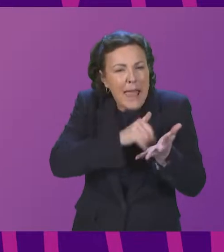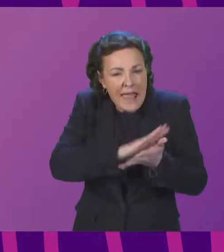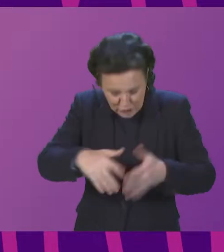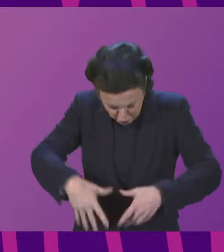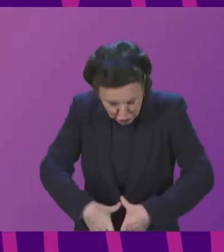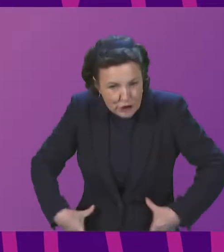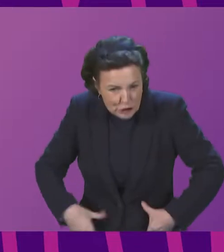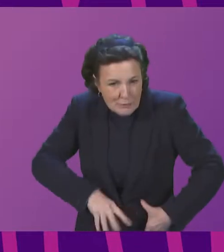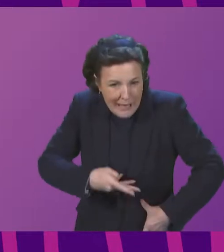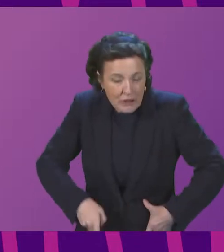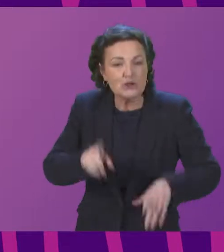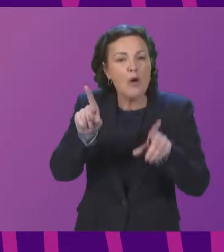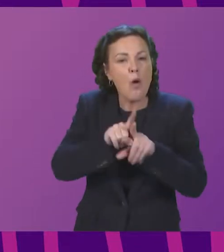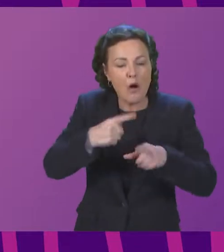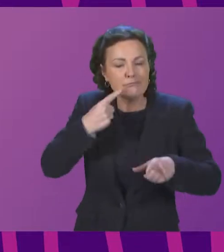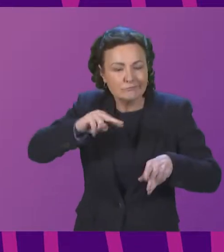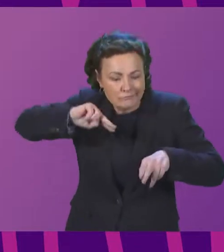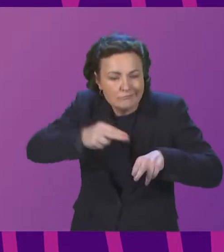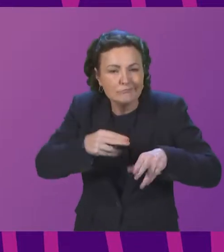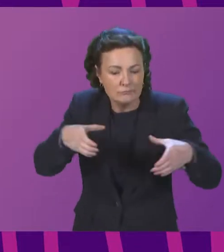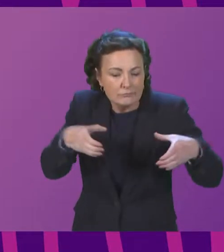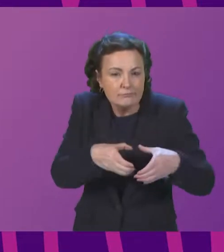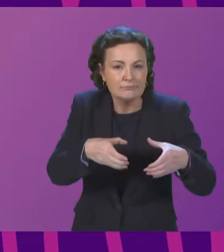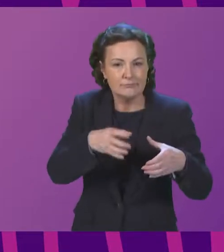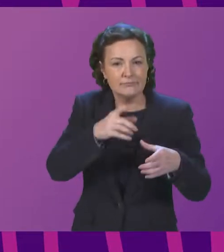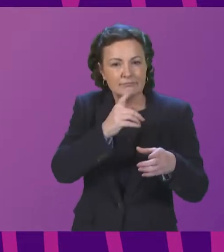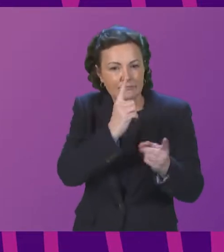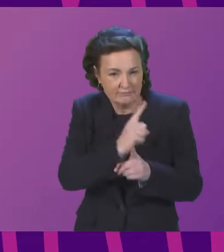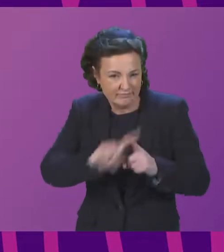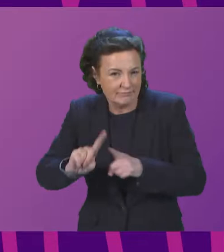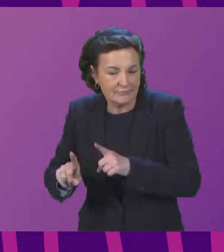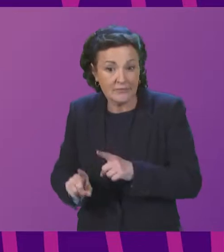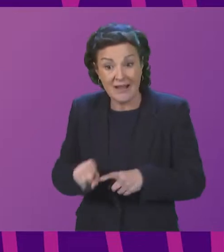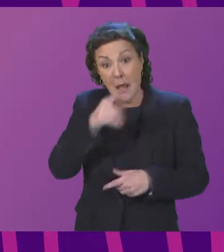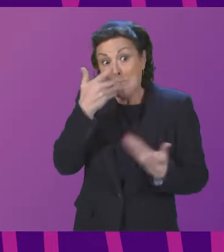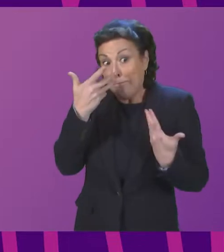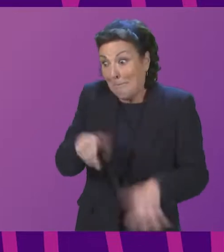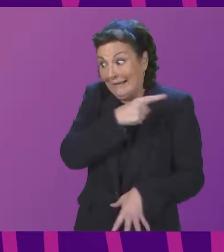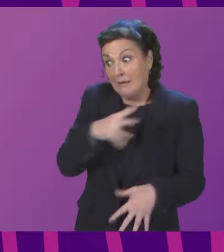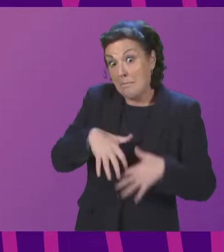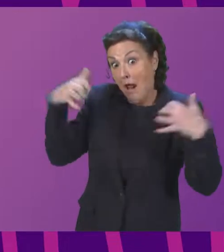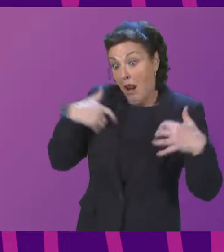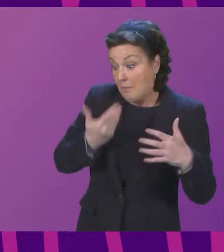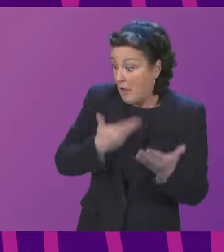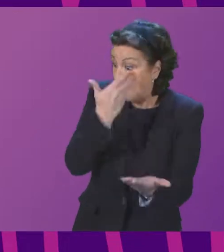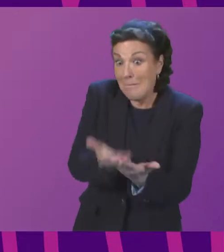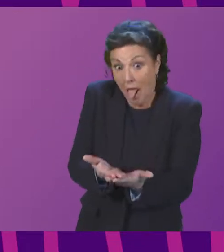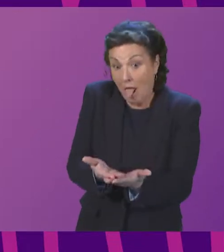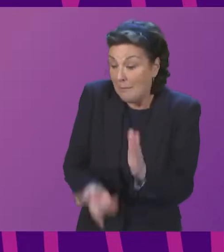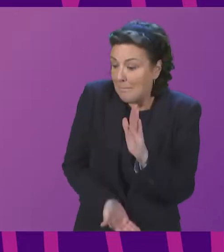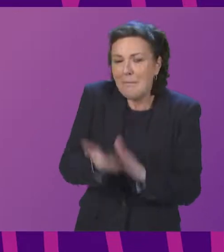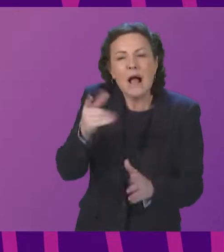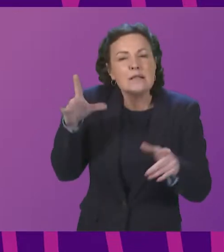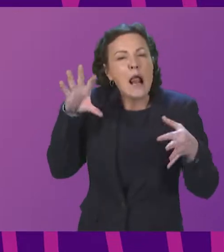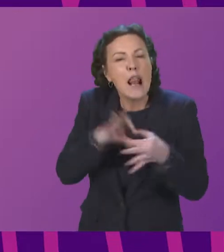in the Parliament just in relation to the bill which has recently passed in relation to the